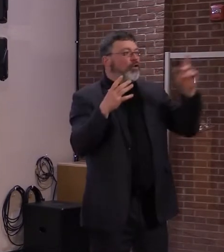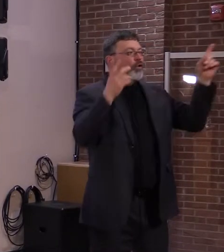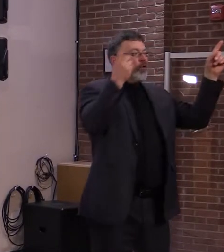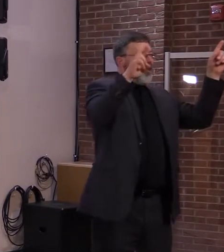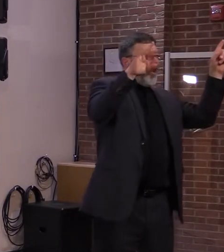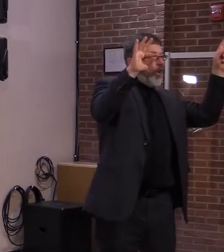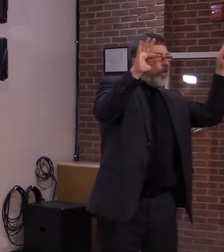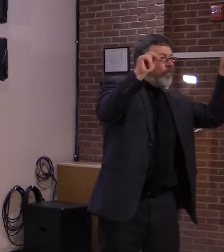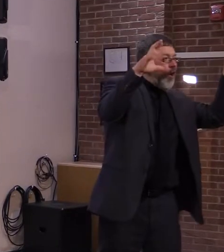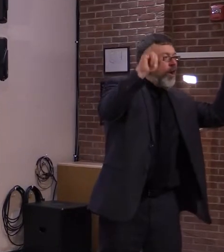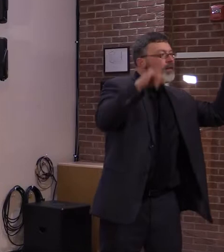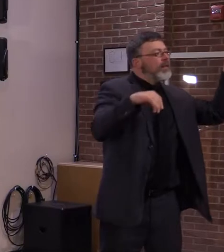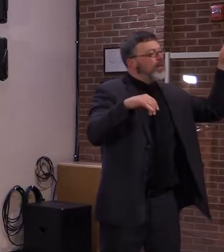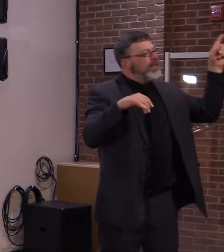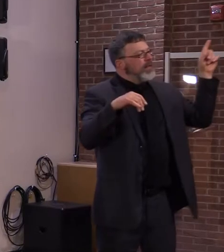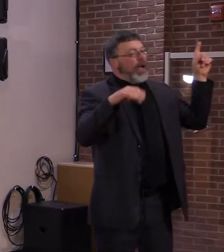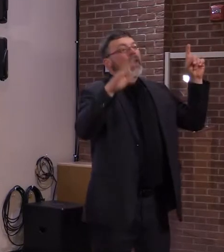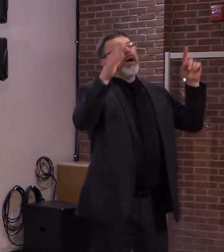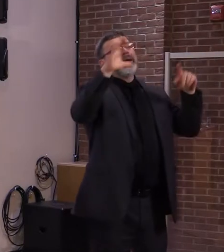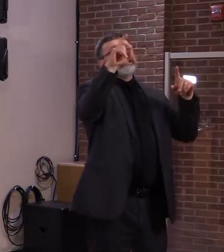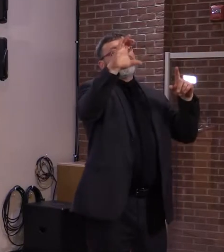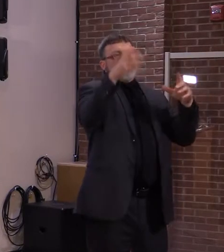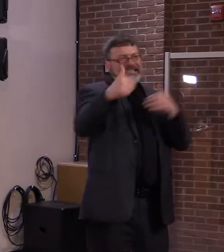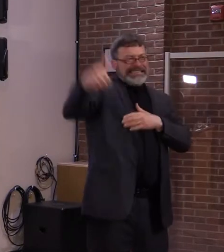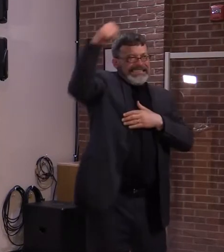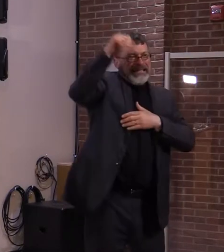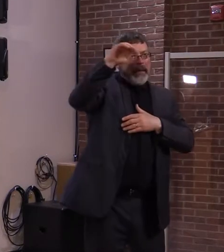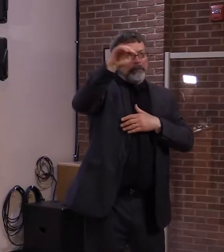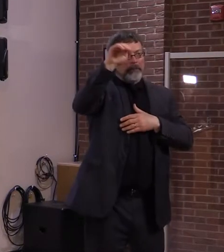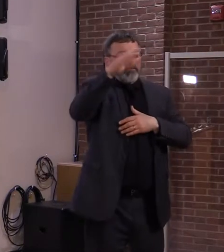and others, and here's what we heard.